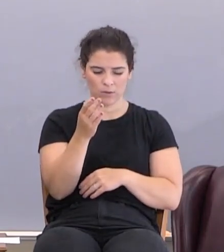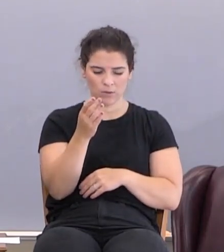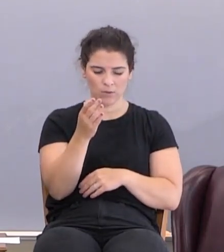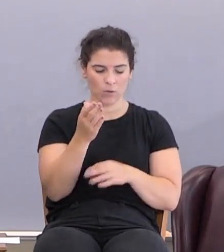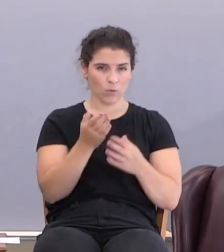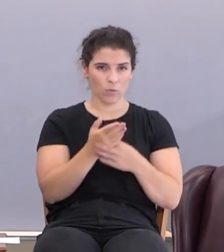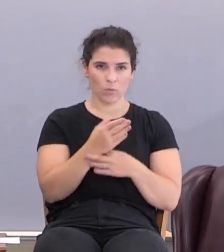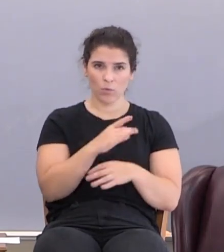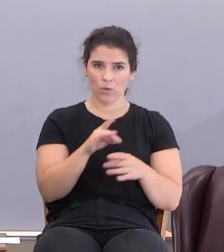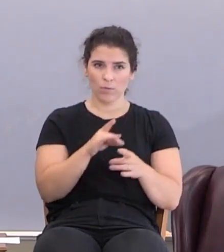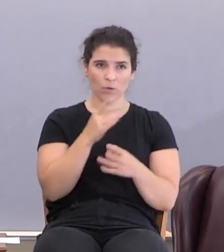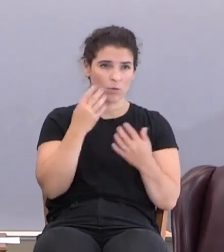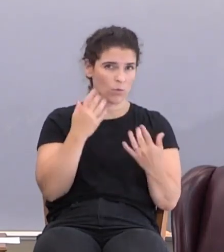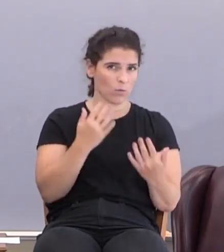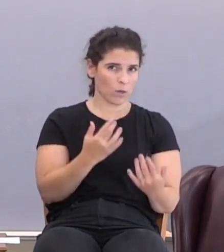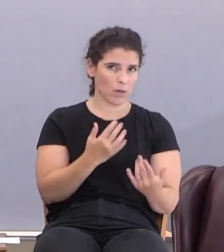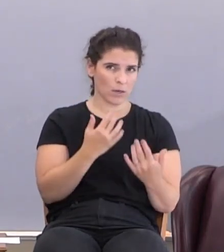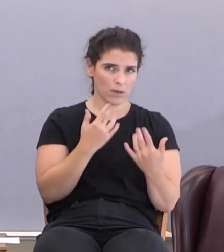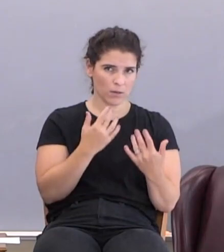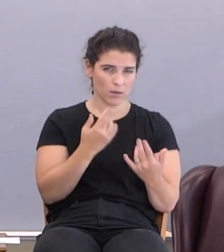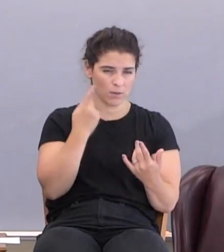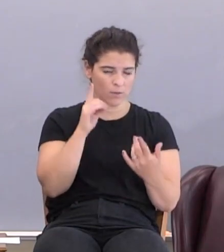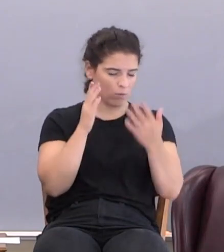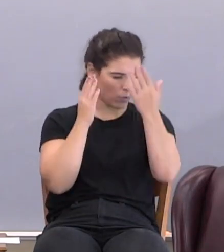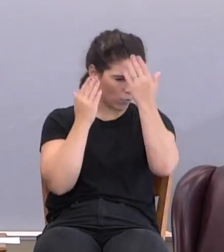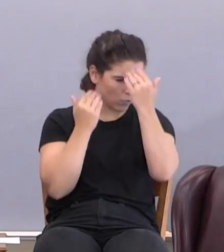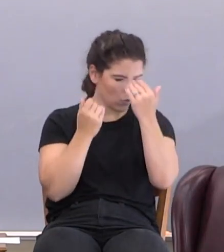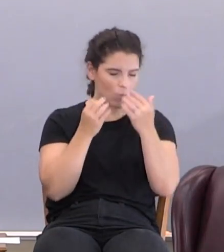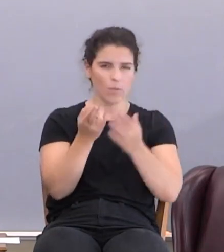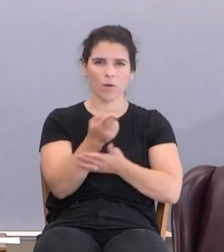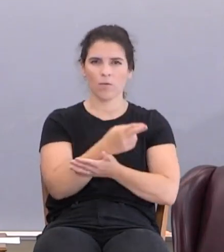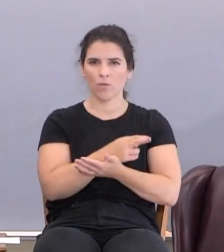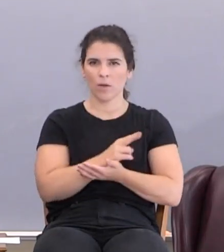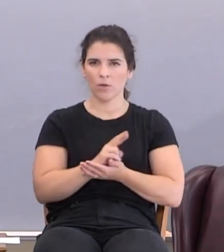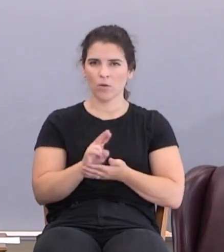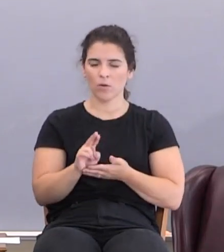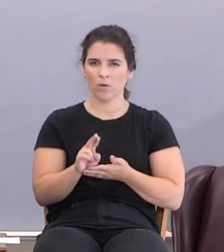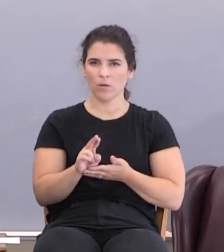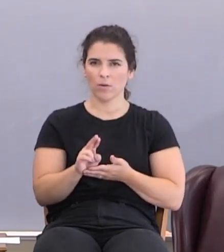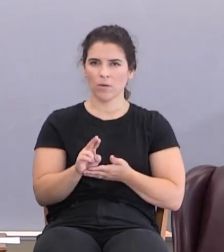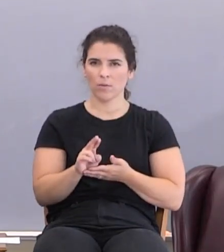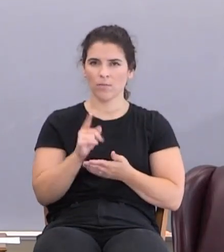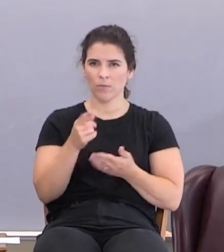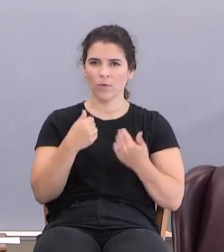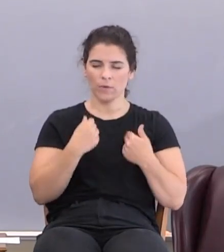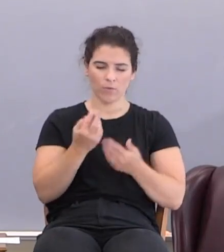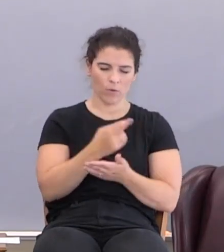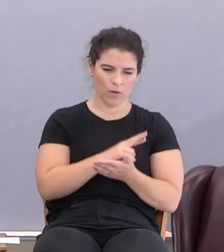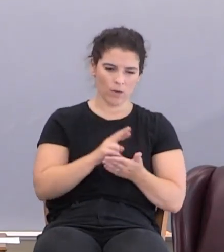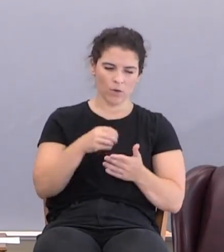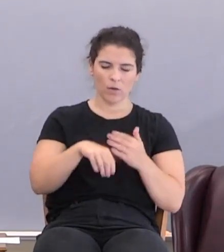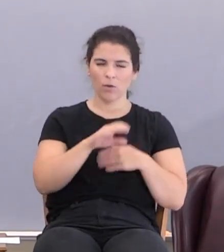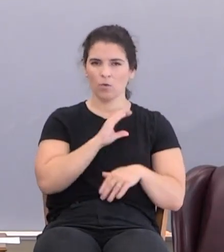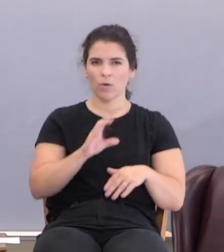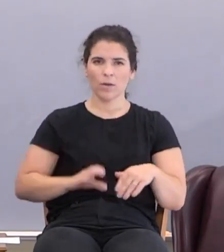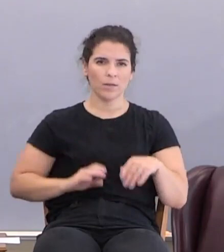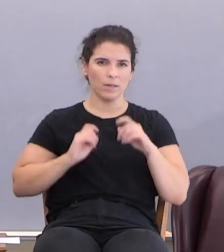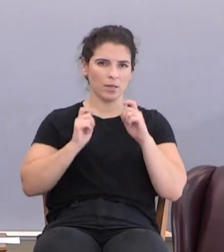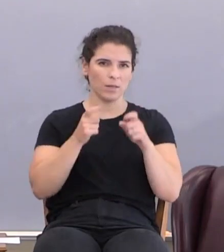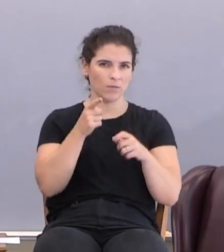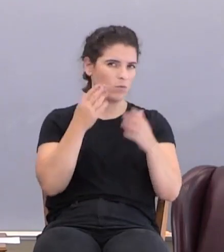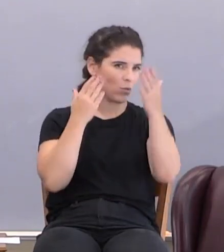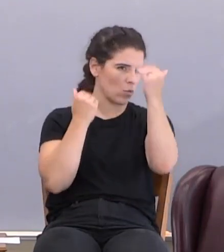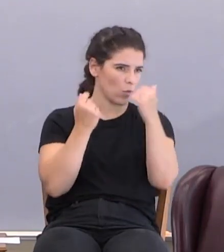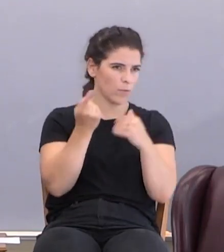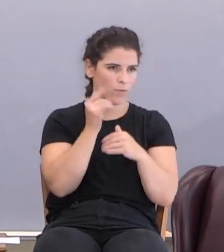through the Spirit wait for the hope of righteousness, you have righteousness in Christ that gives you a hope of eternal glory